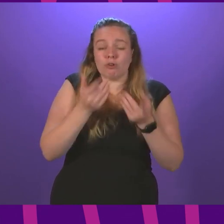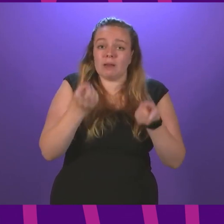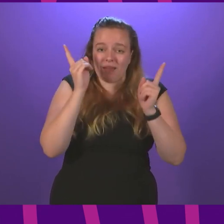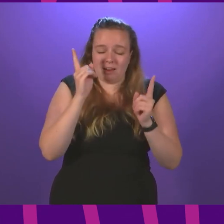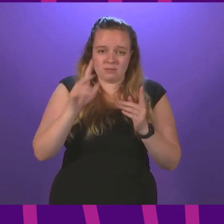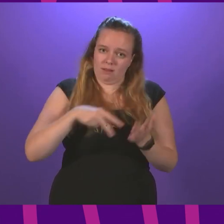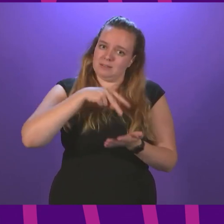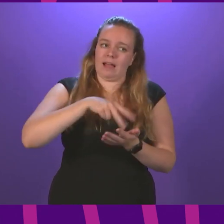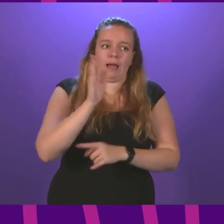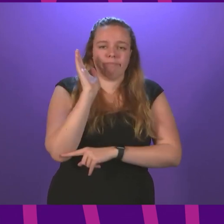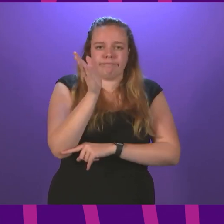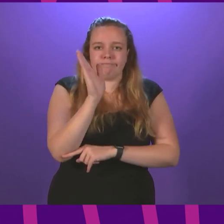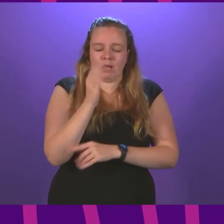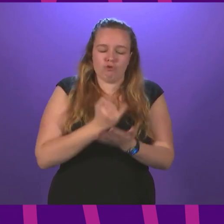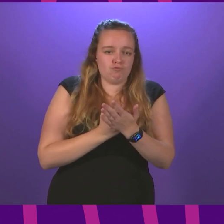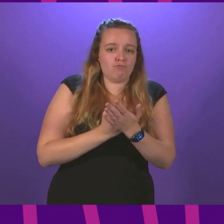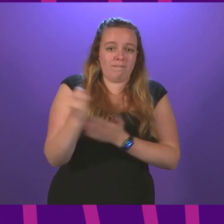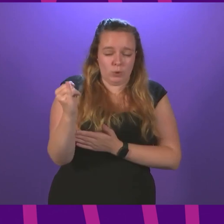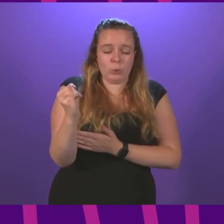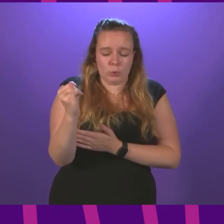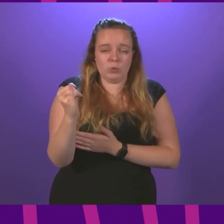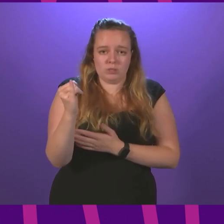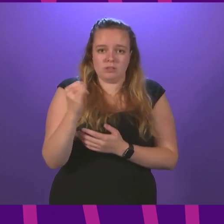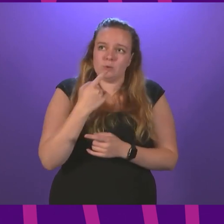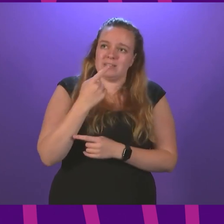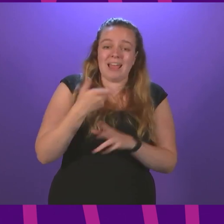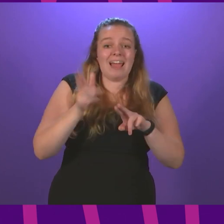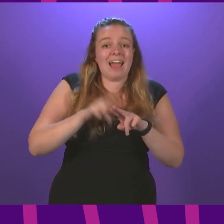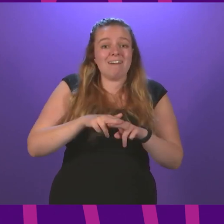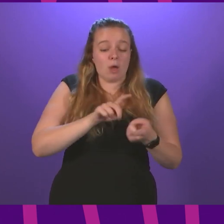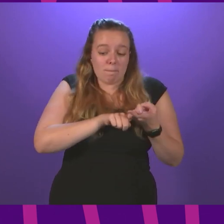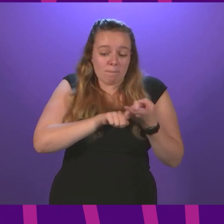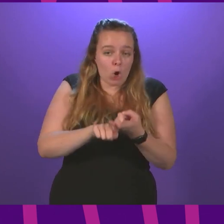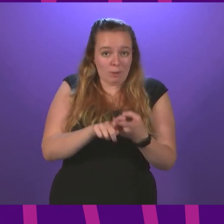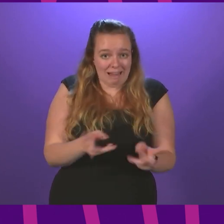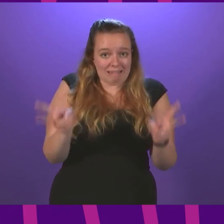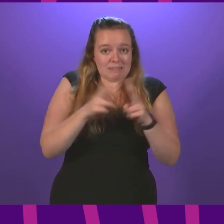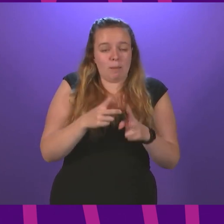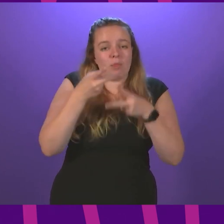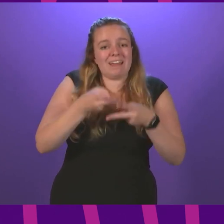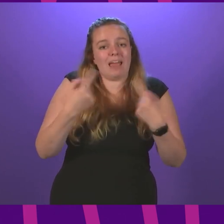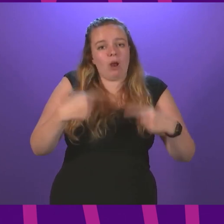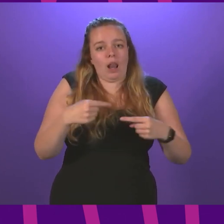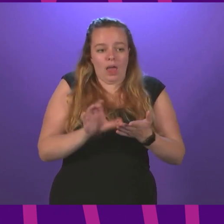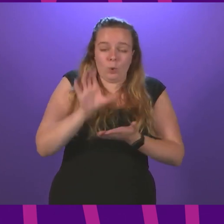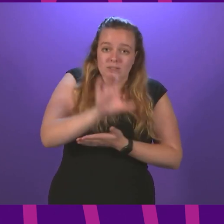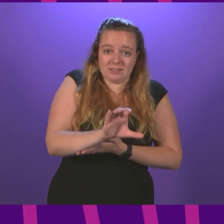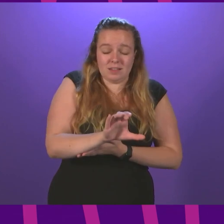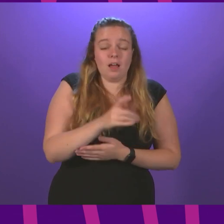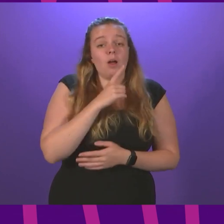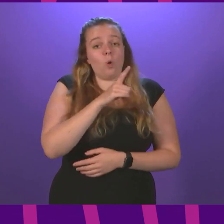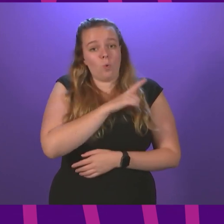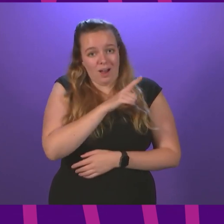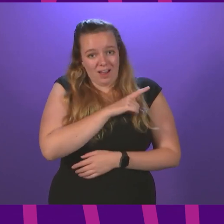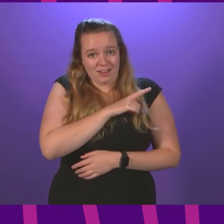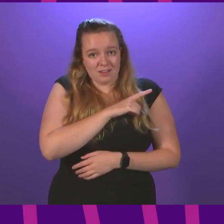stand in the chamber and refuse to say whether he would permanently double the carers' allowance supplement. And the reason for that, presiding